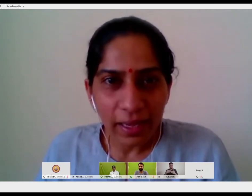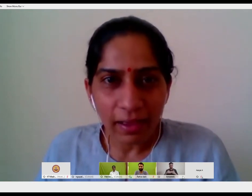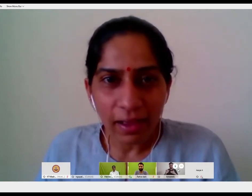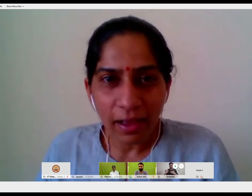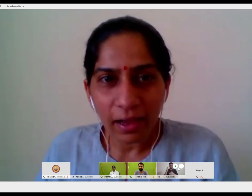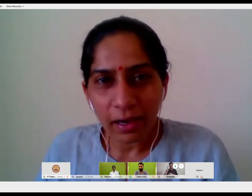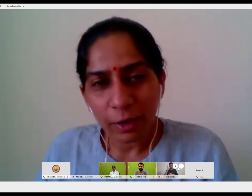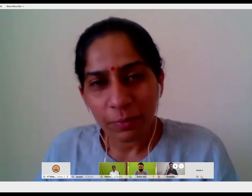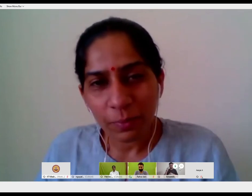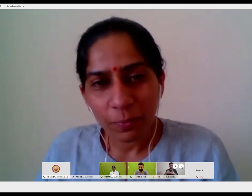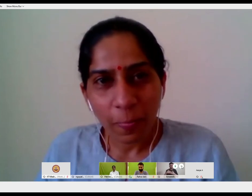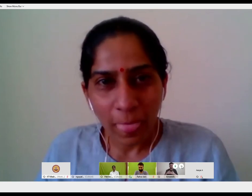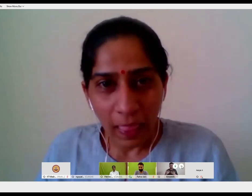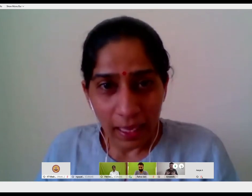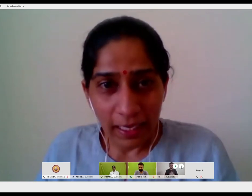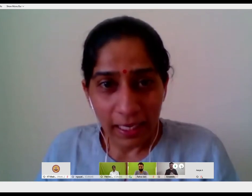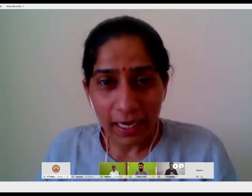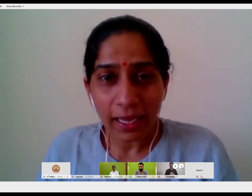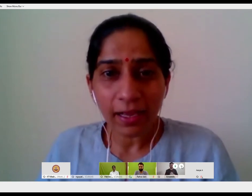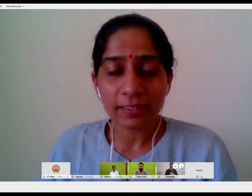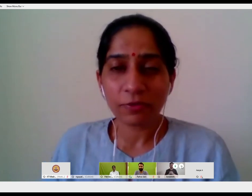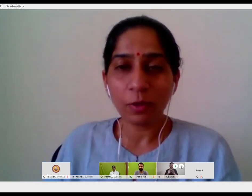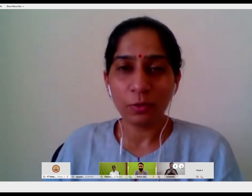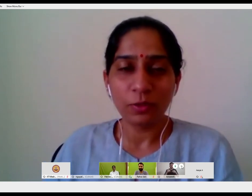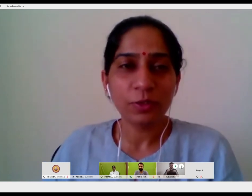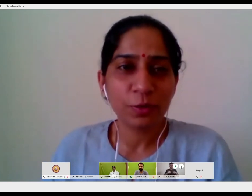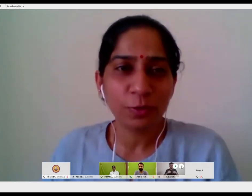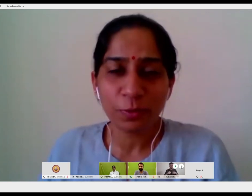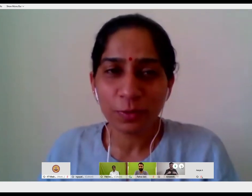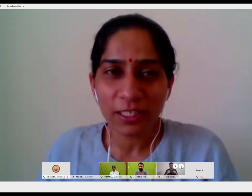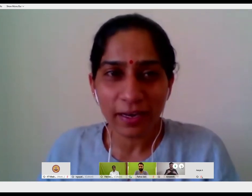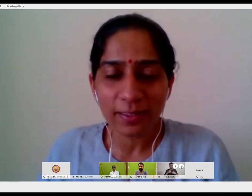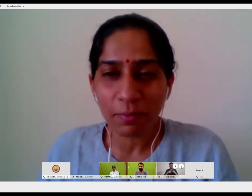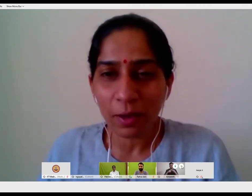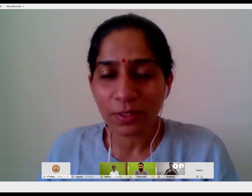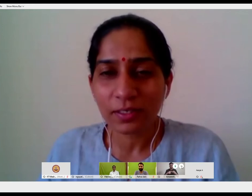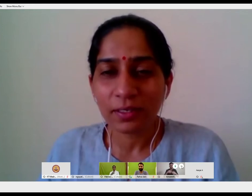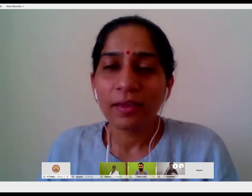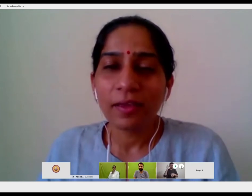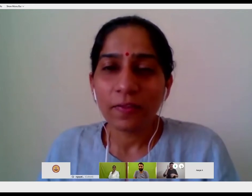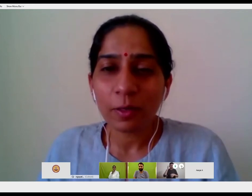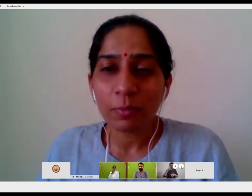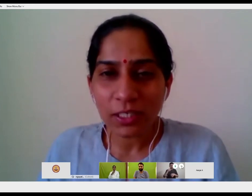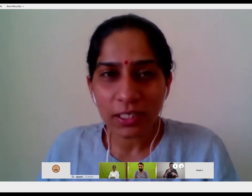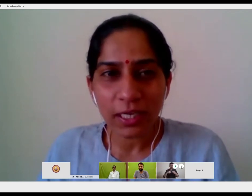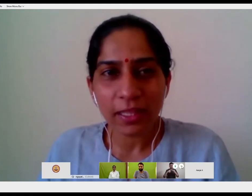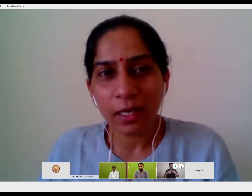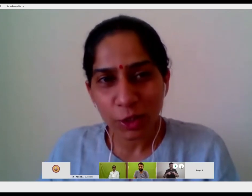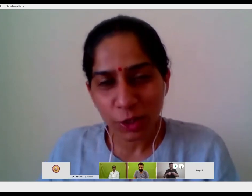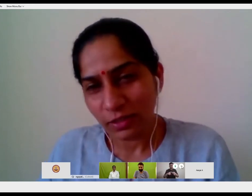I, can I ask Rahul to tell us about the community and the culture